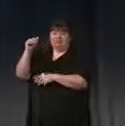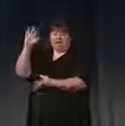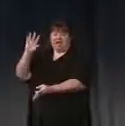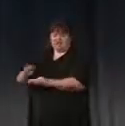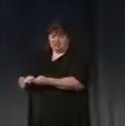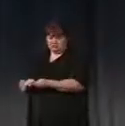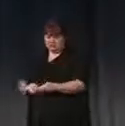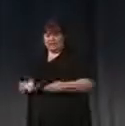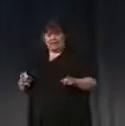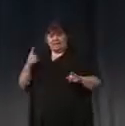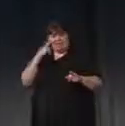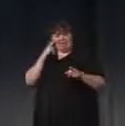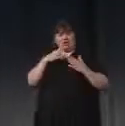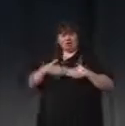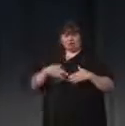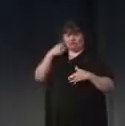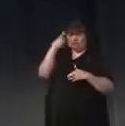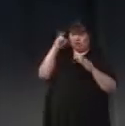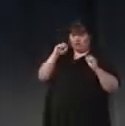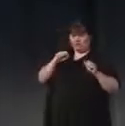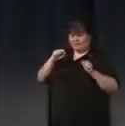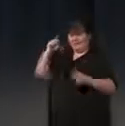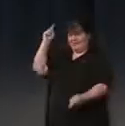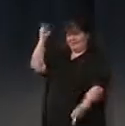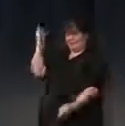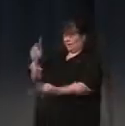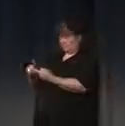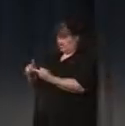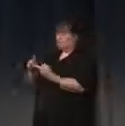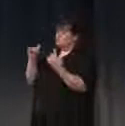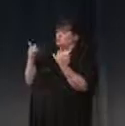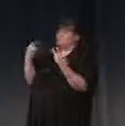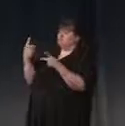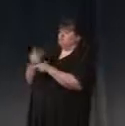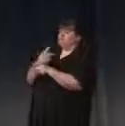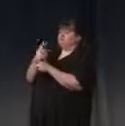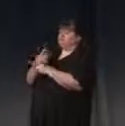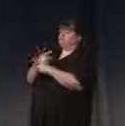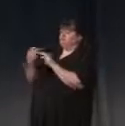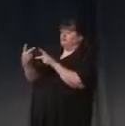reasoning could be reduced to a calculation of a sort.